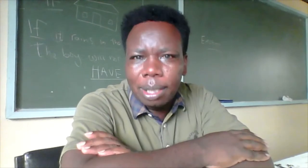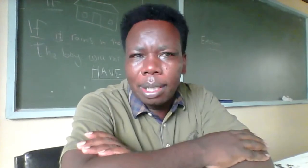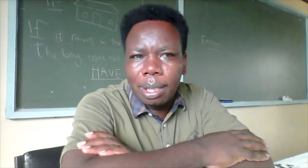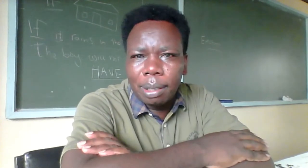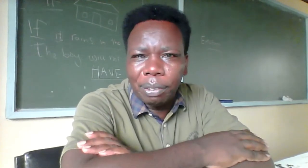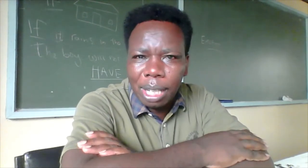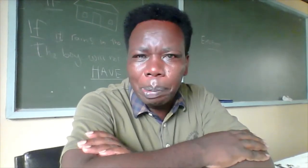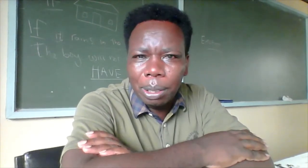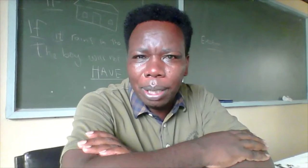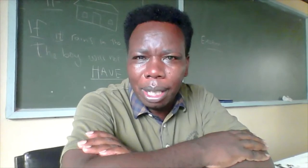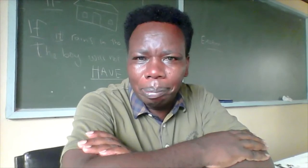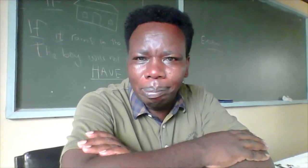fingerspell your name